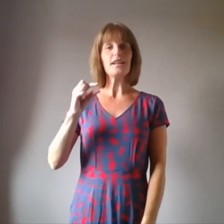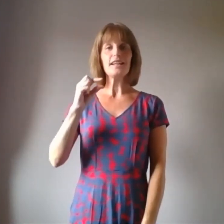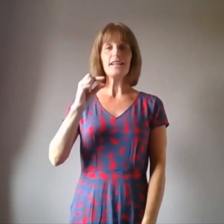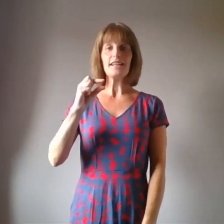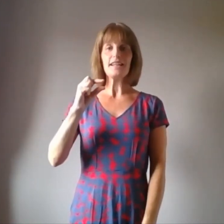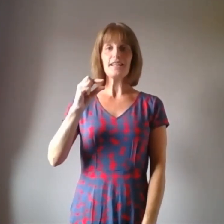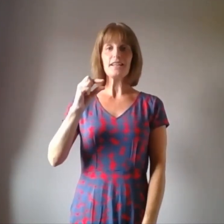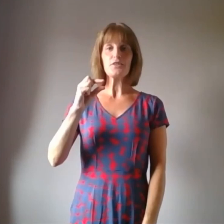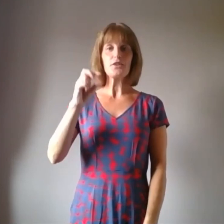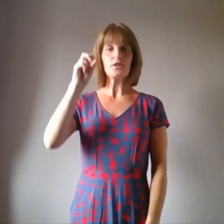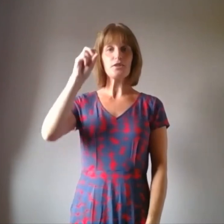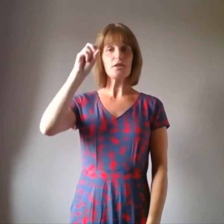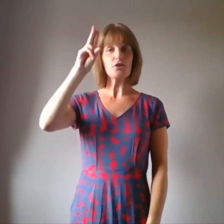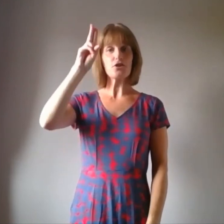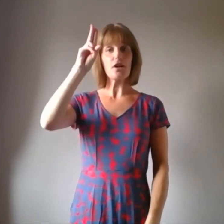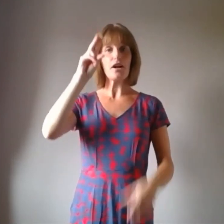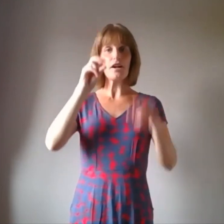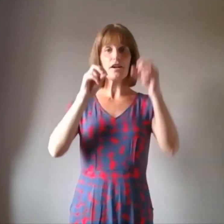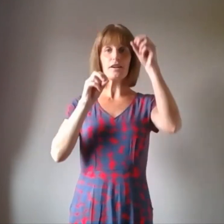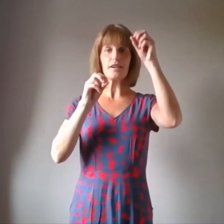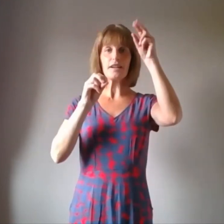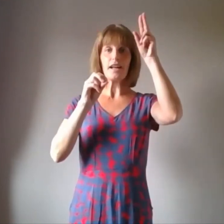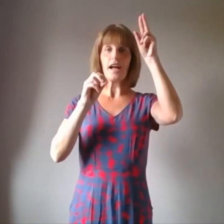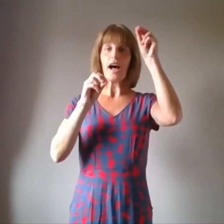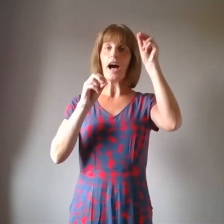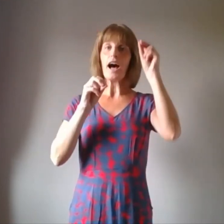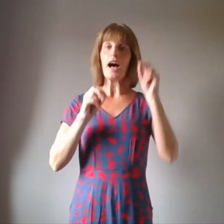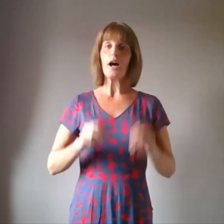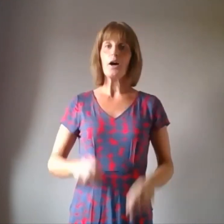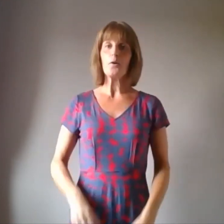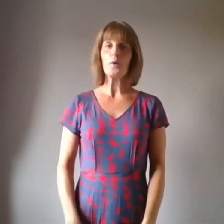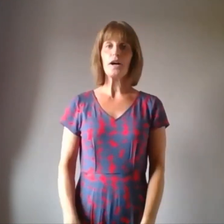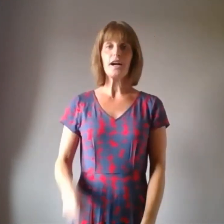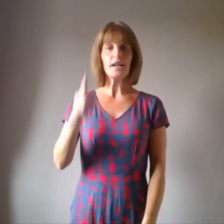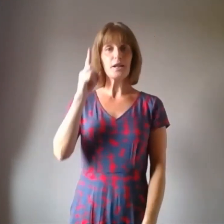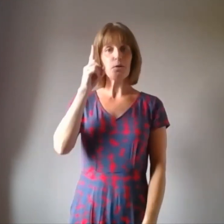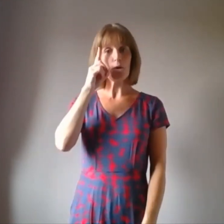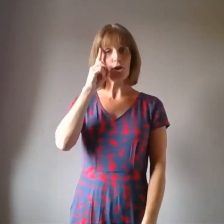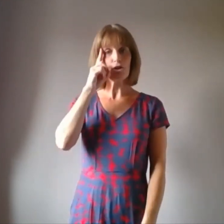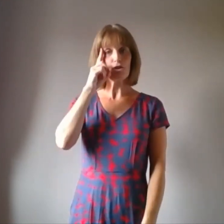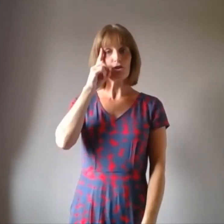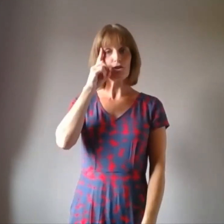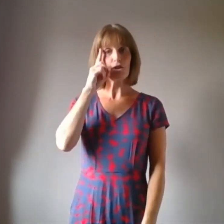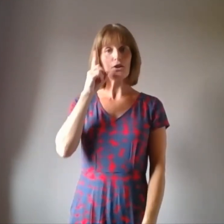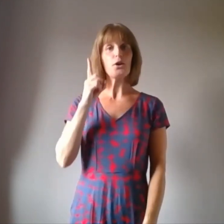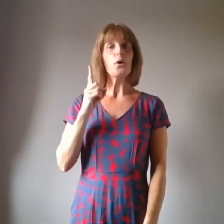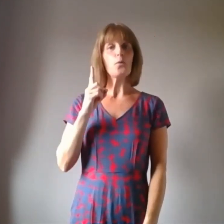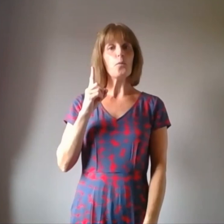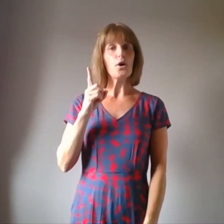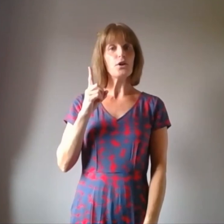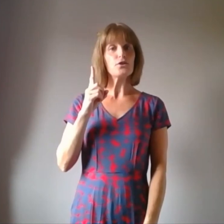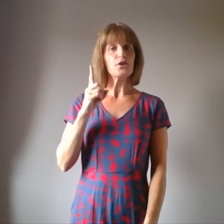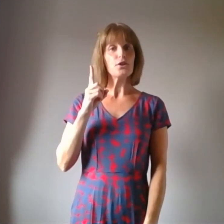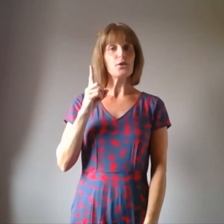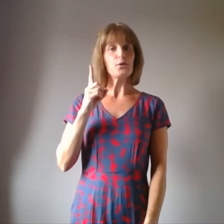little star. How I wonder what you